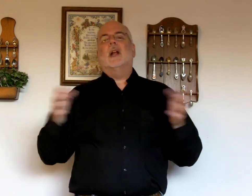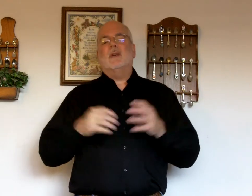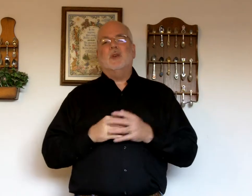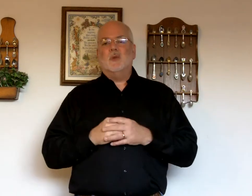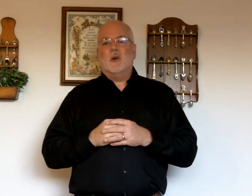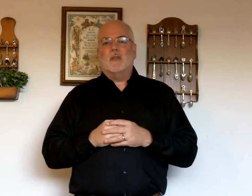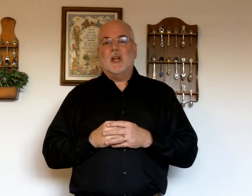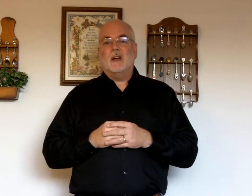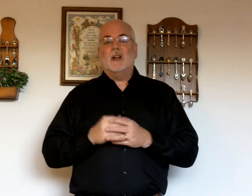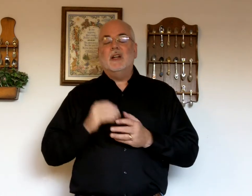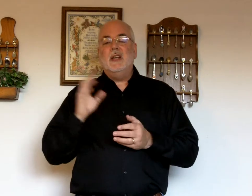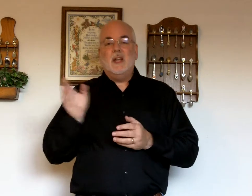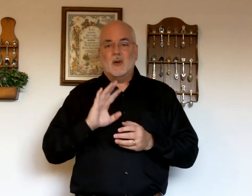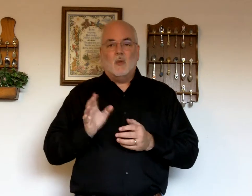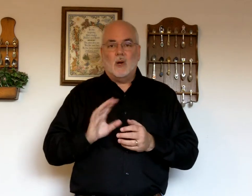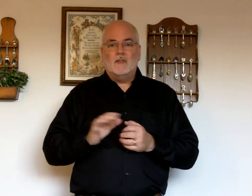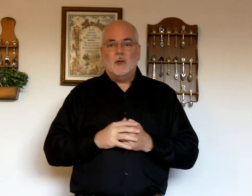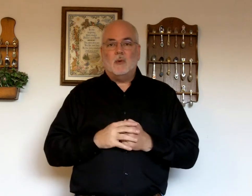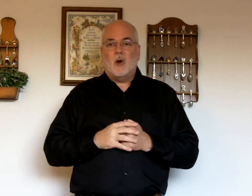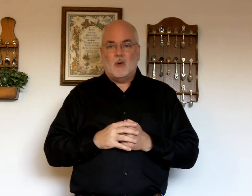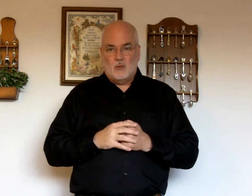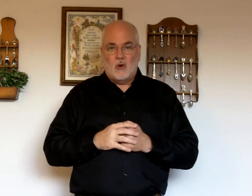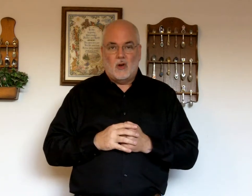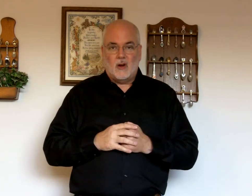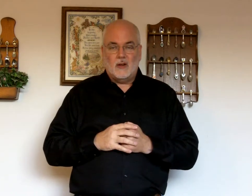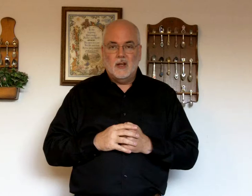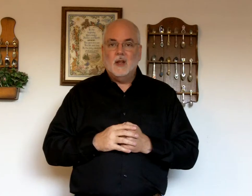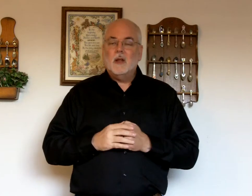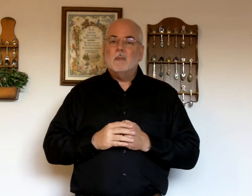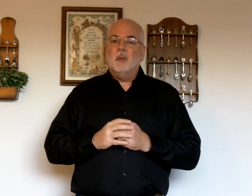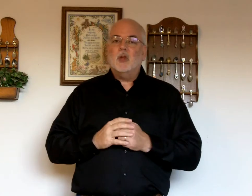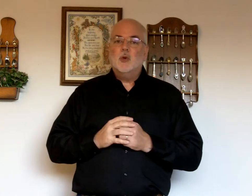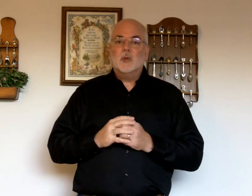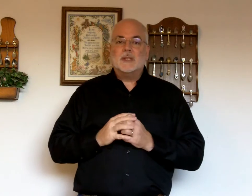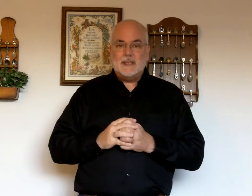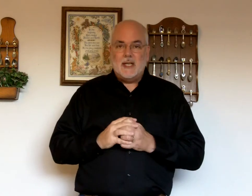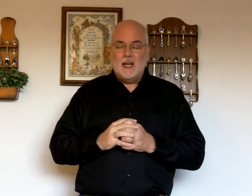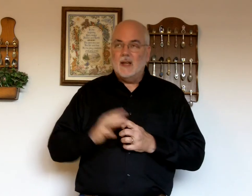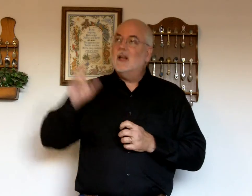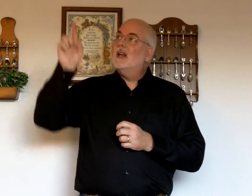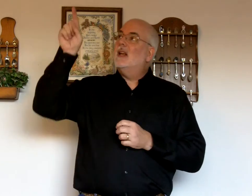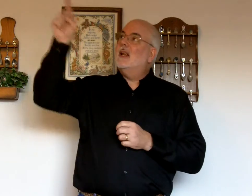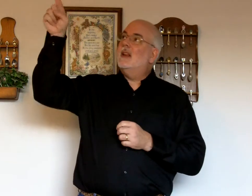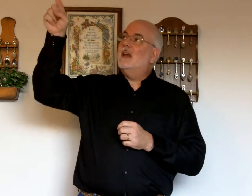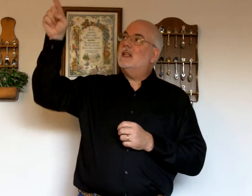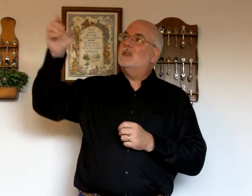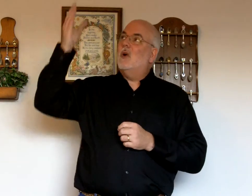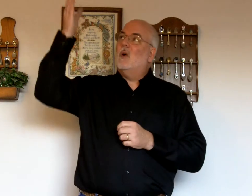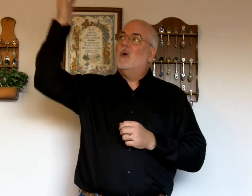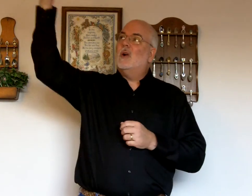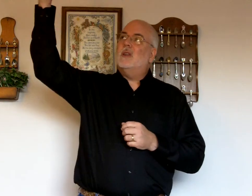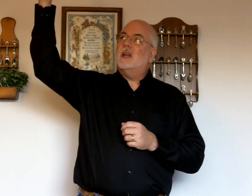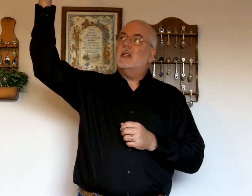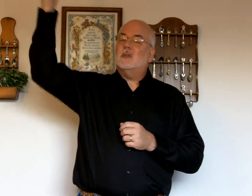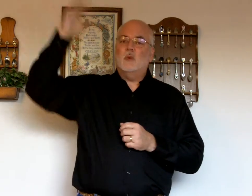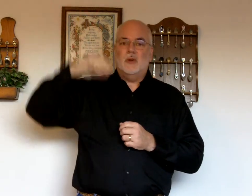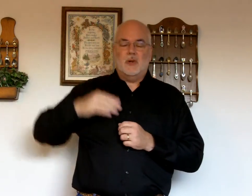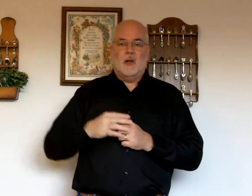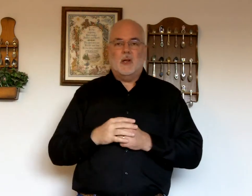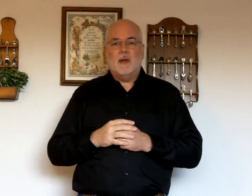I would use one over the other. Neither one of them are wrong. But you will see, this or this, when you're talking about